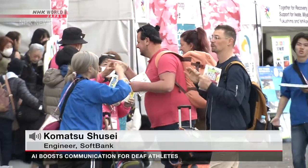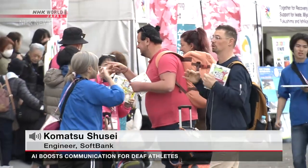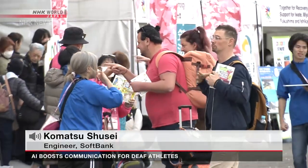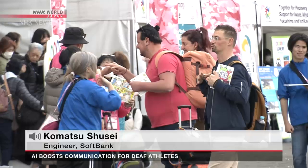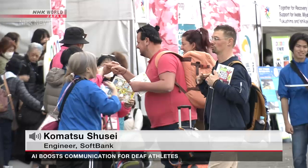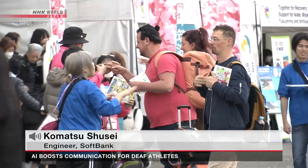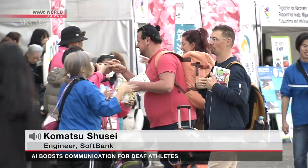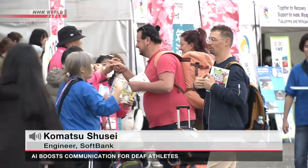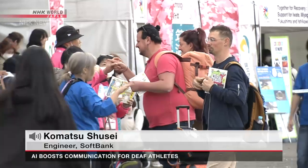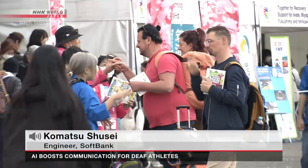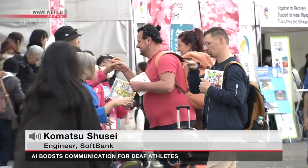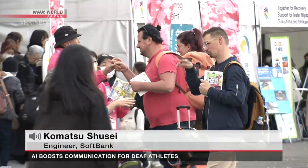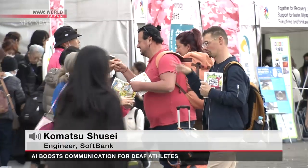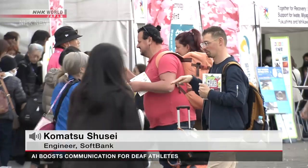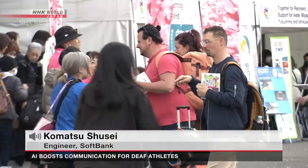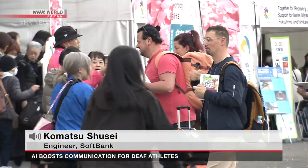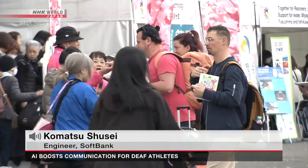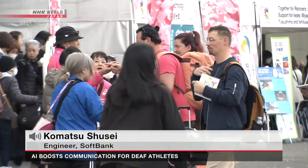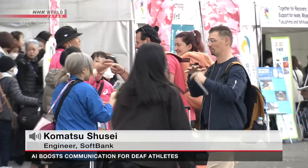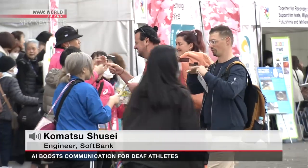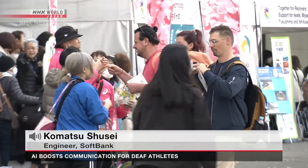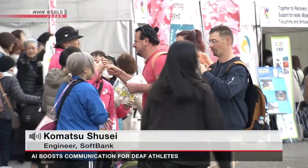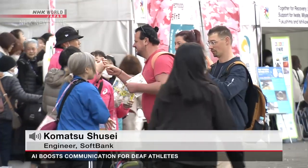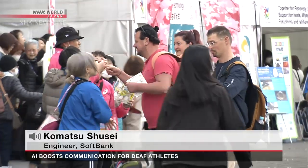language recognition and improve quality.